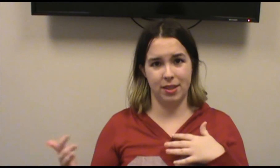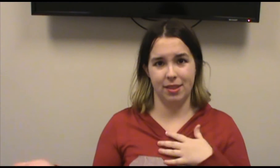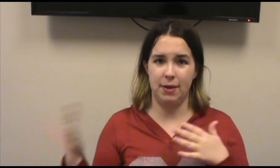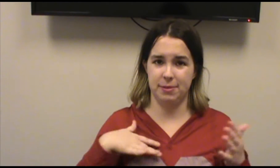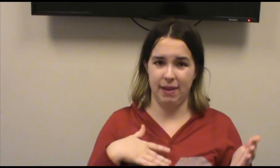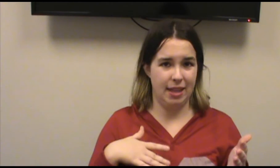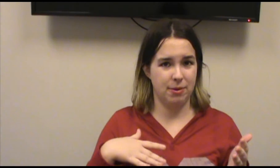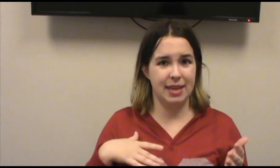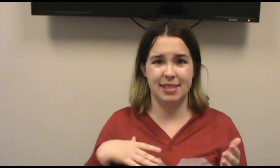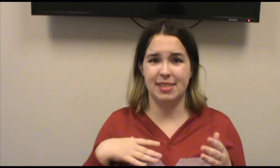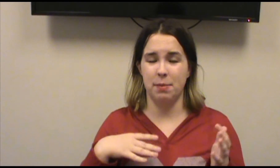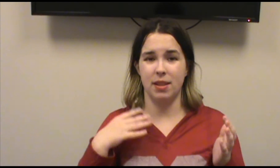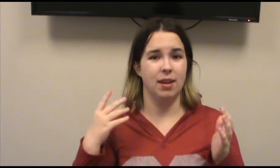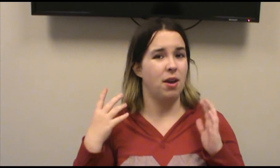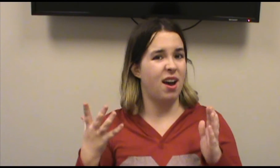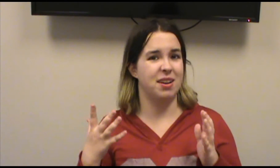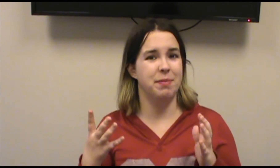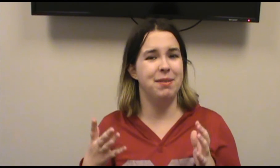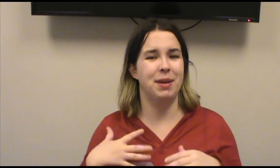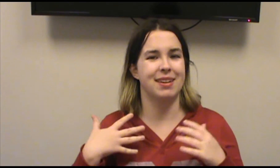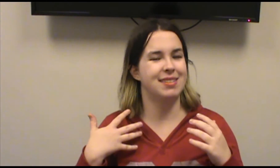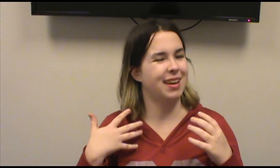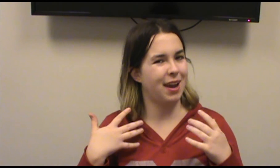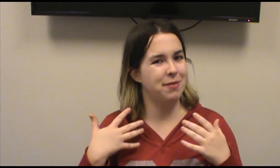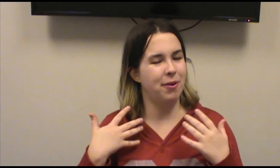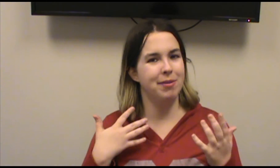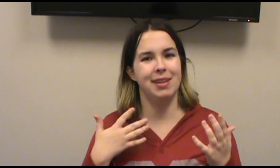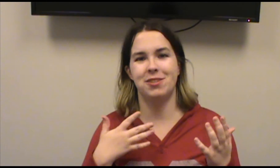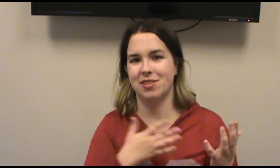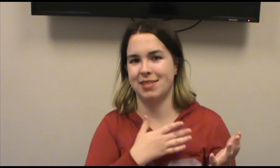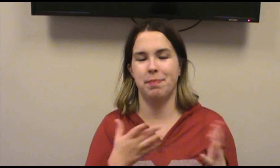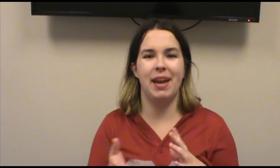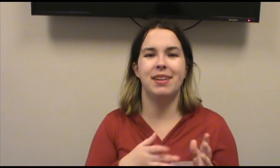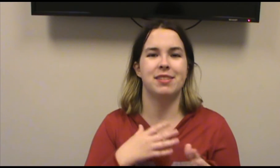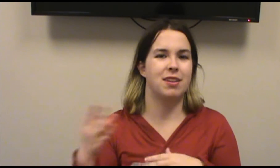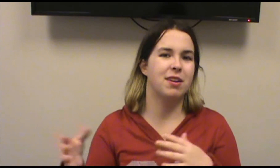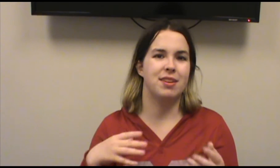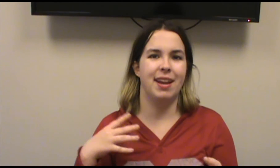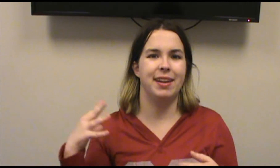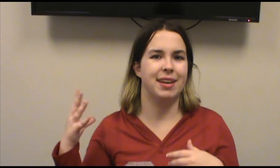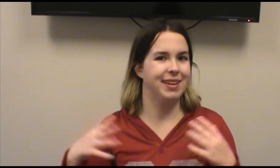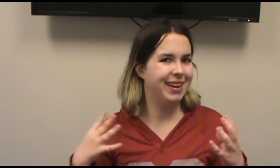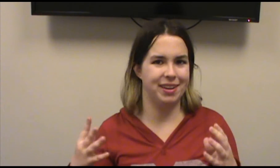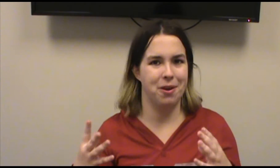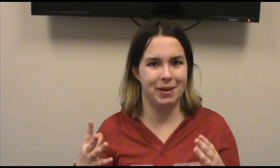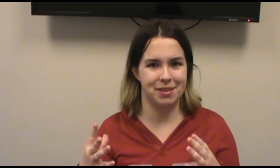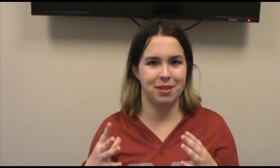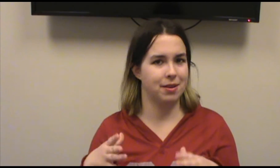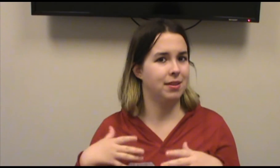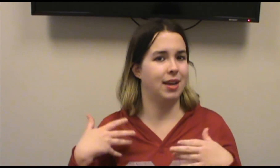loves Valerie seemed a little odd to me because they kind of only just met and started dating and getting to know each other like